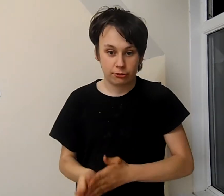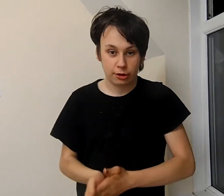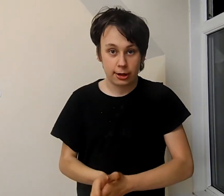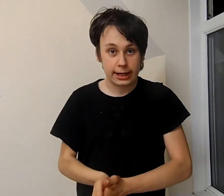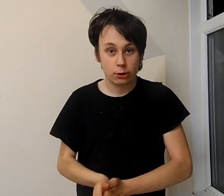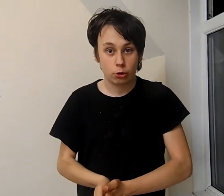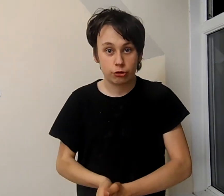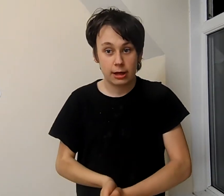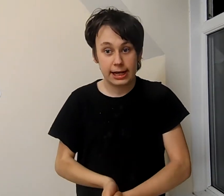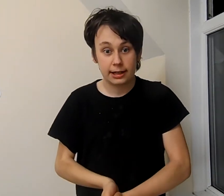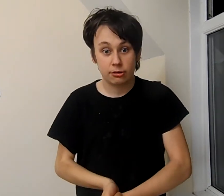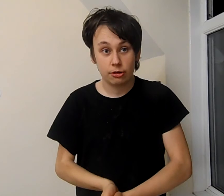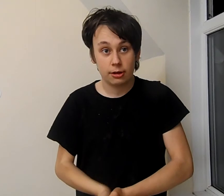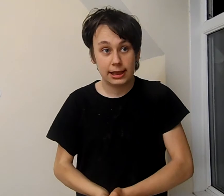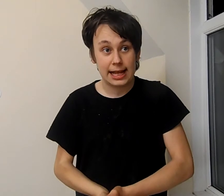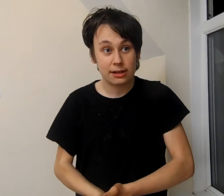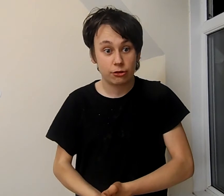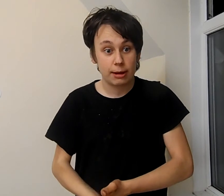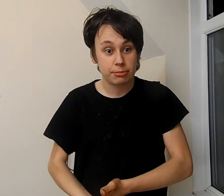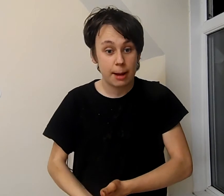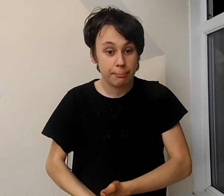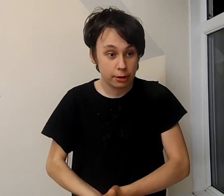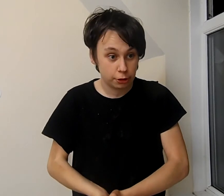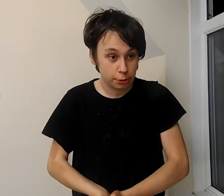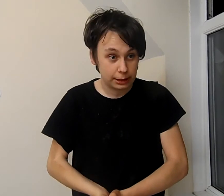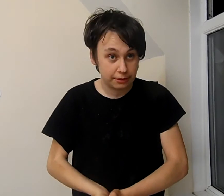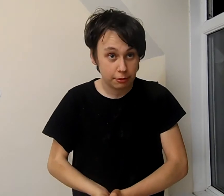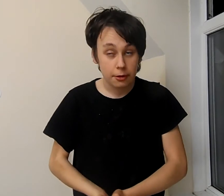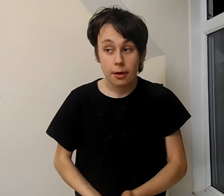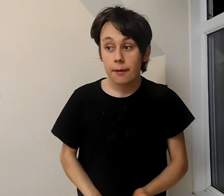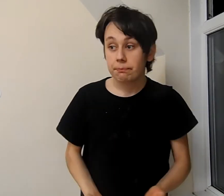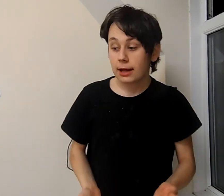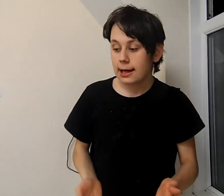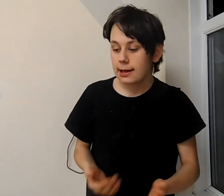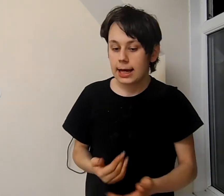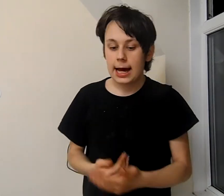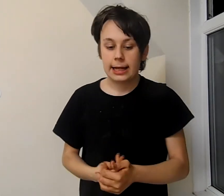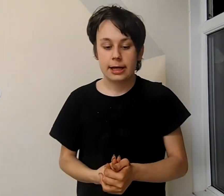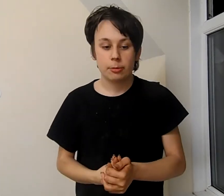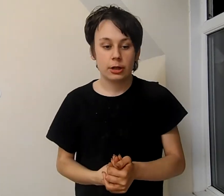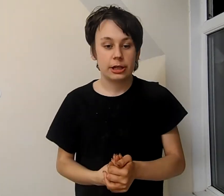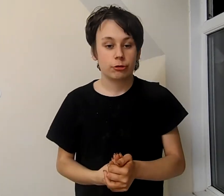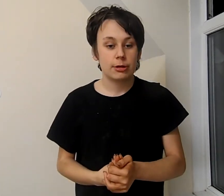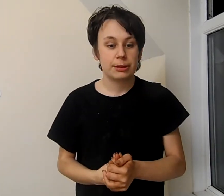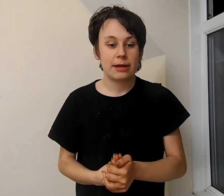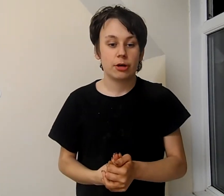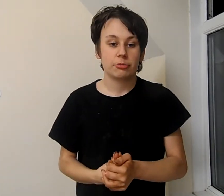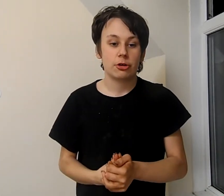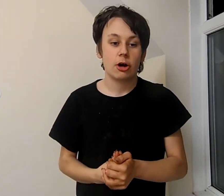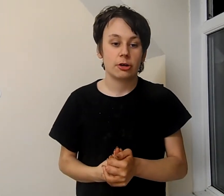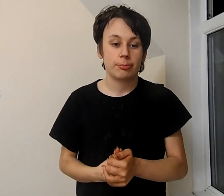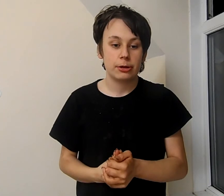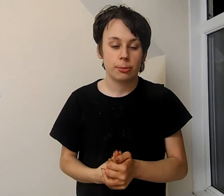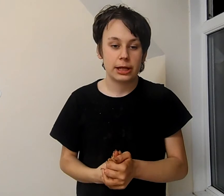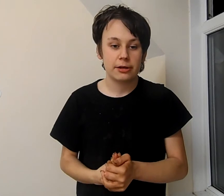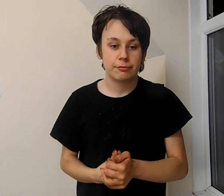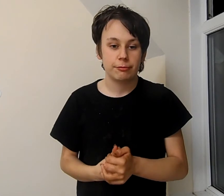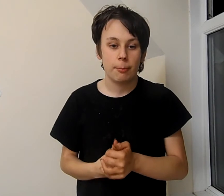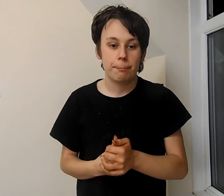massacre you know in late september i do believe and the other one is creepy caves after dark has been nominated for